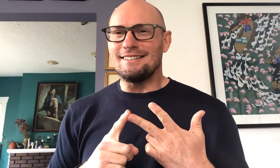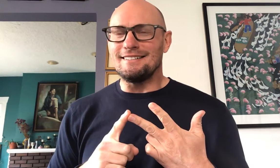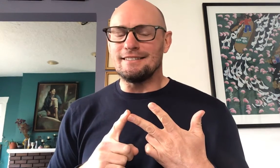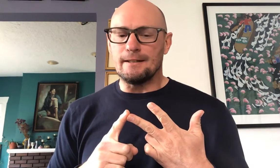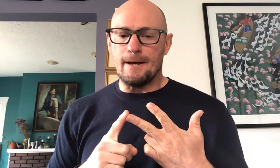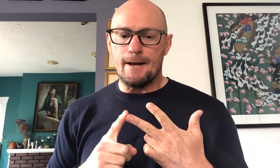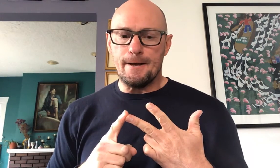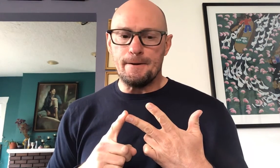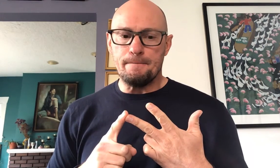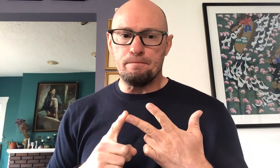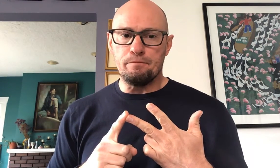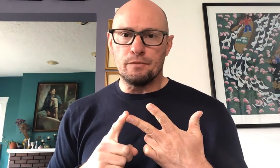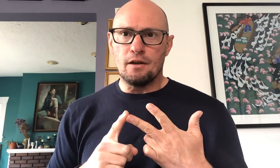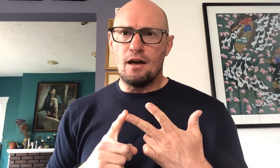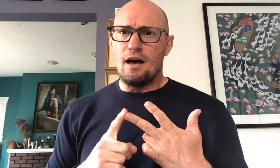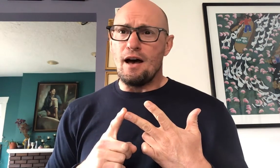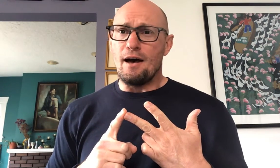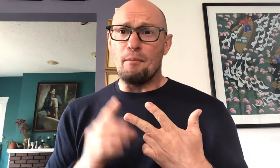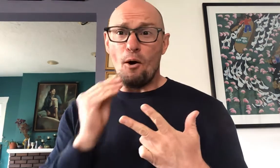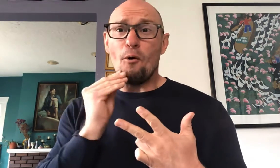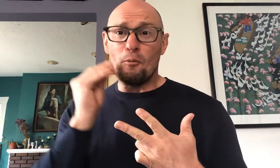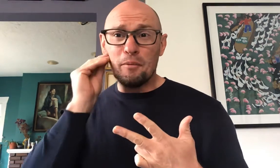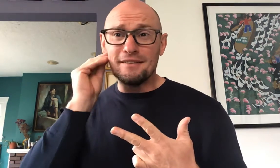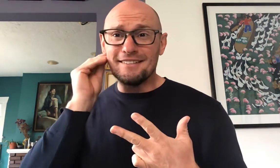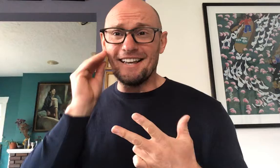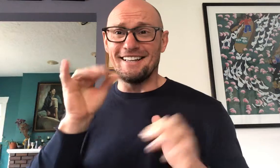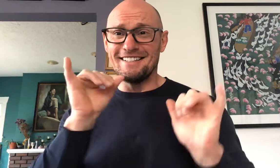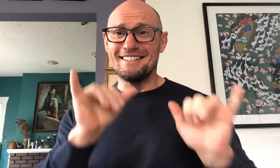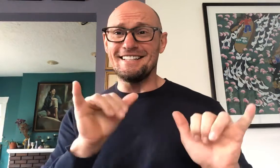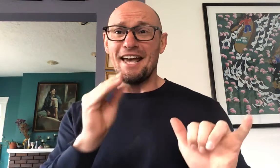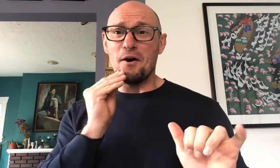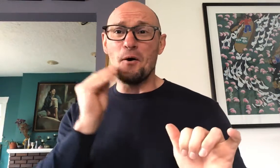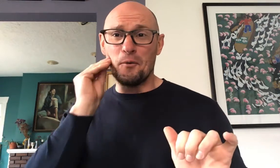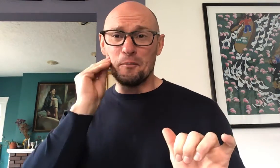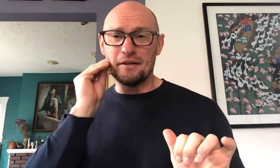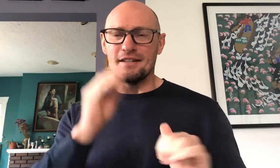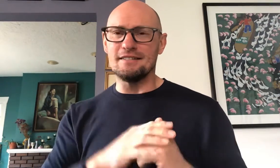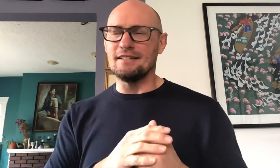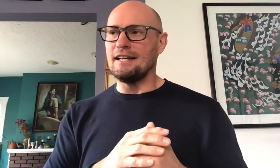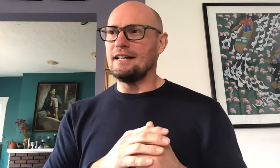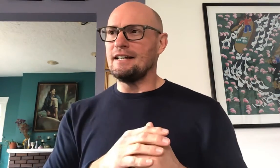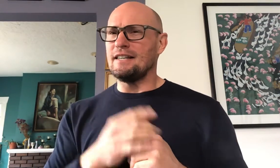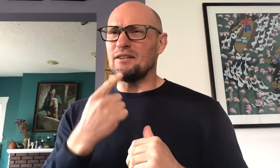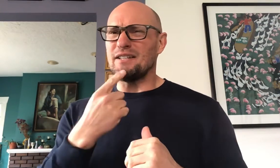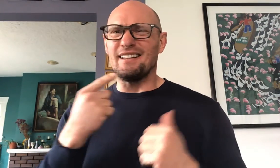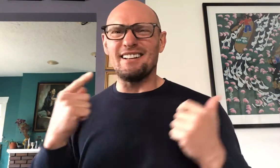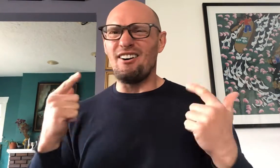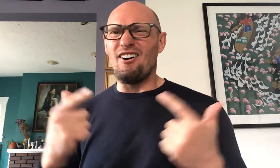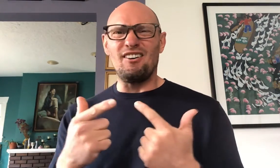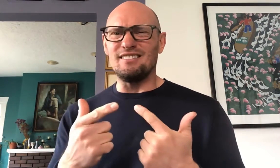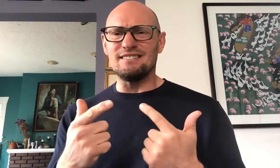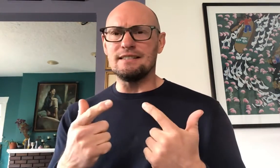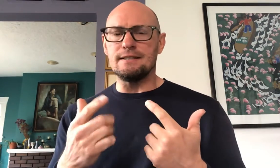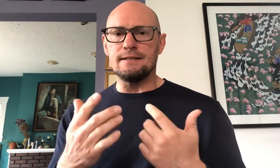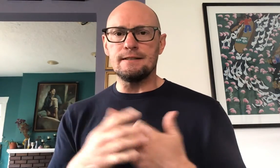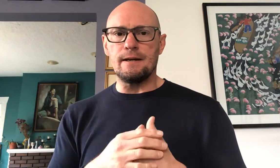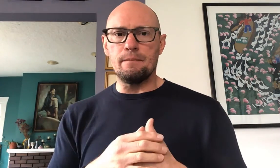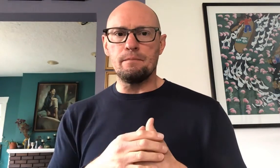teach um um home like stay home because they're telling all to just um